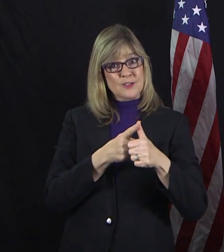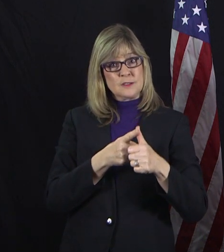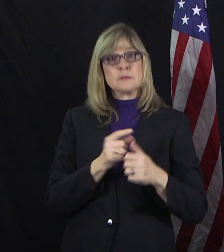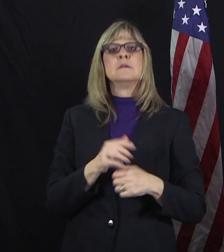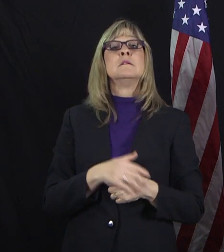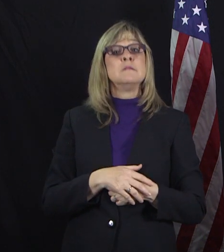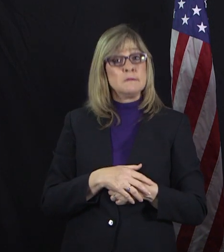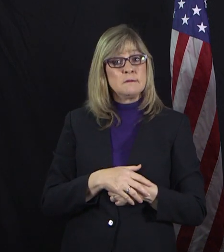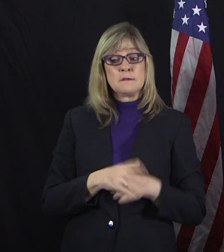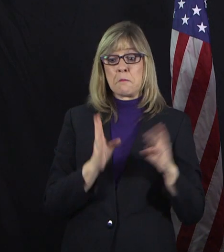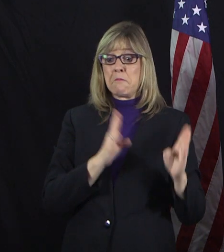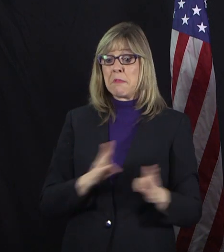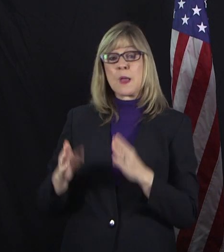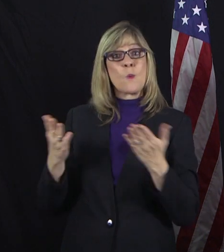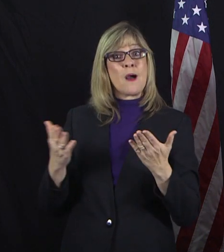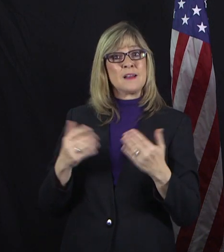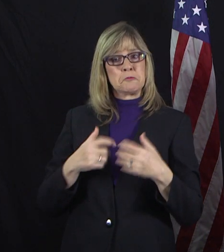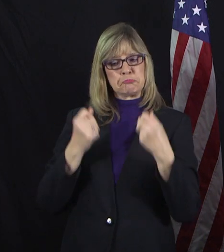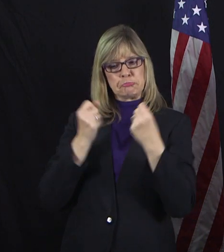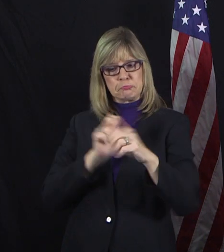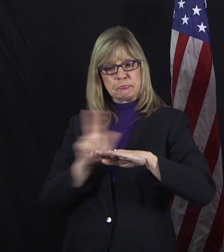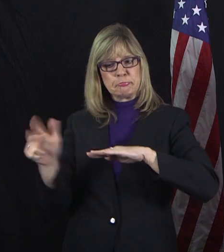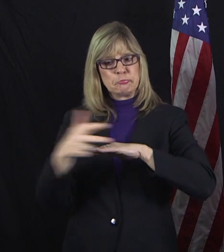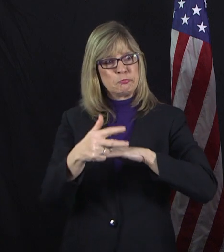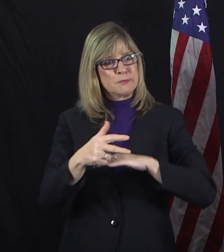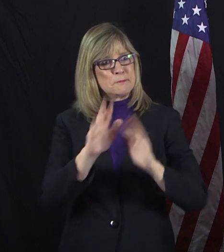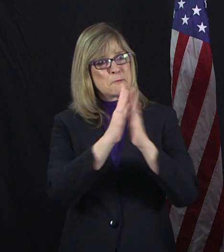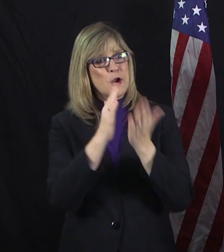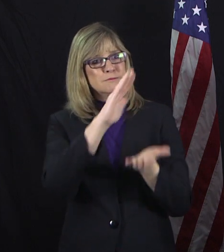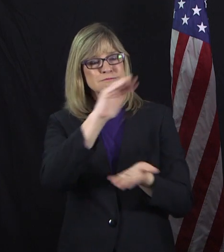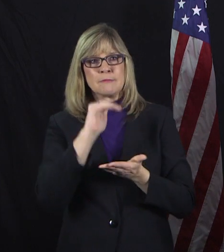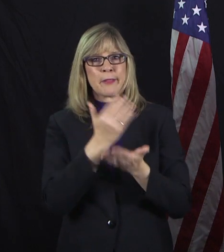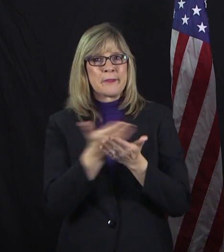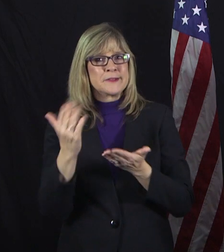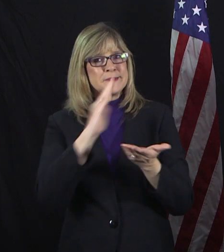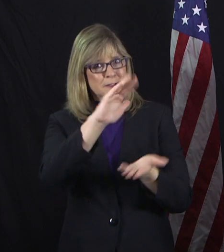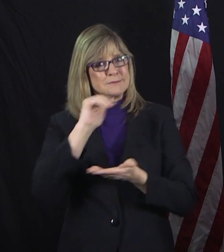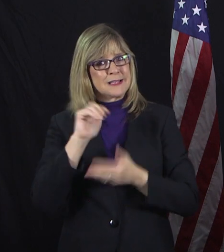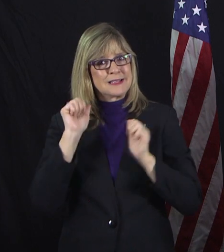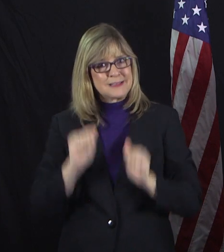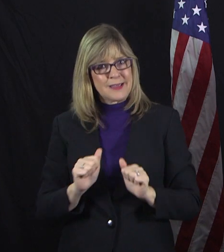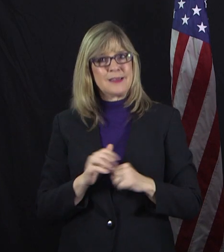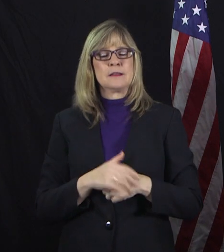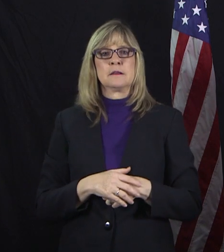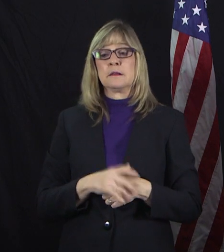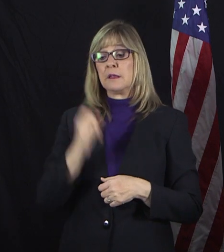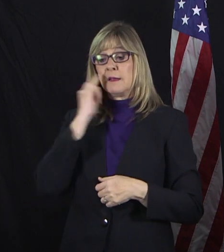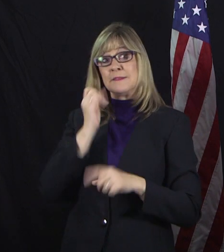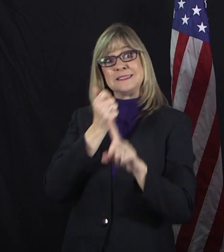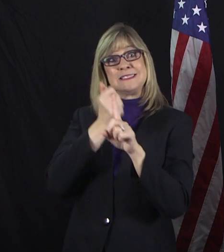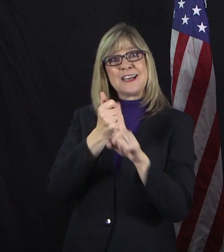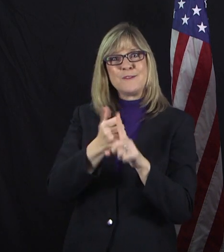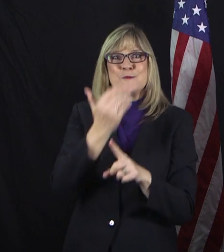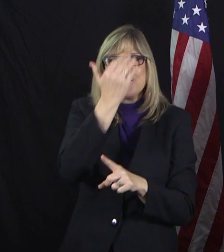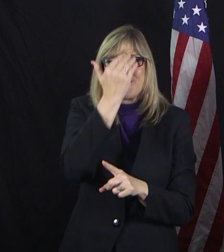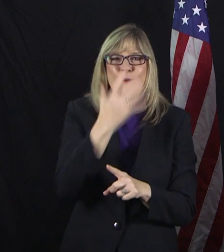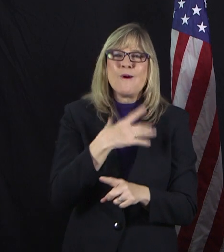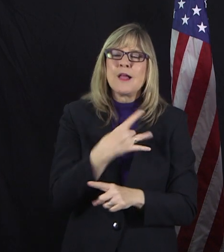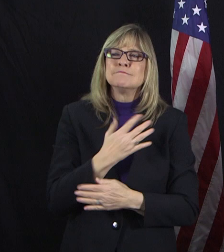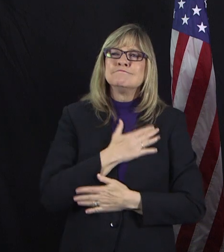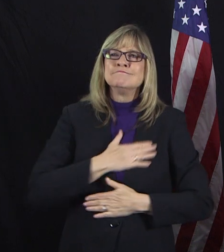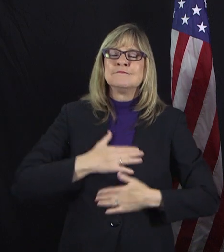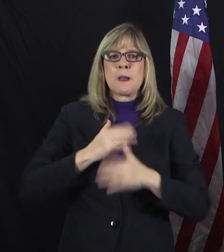curbside service. So if you're part of the majority of people who like the physical book, you like the smell of it and turning the pages.